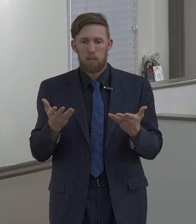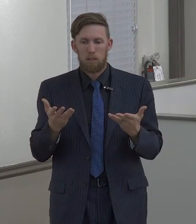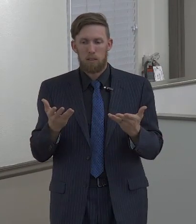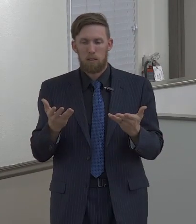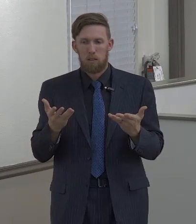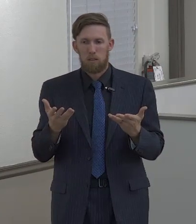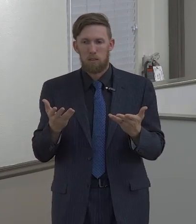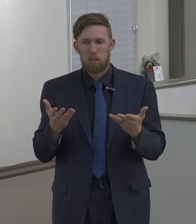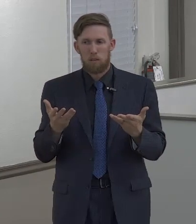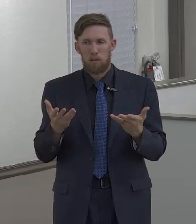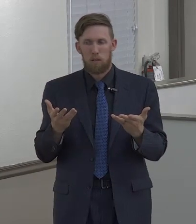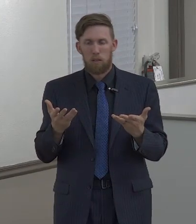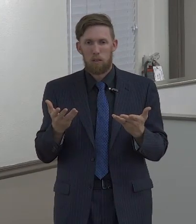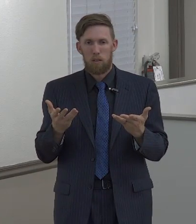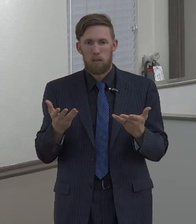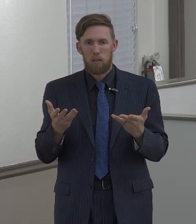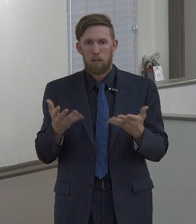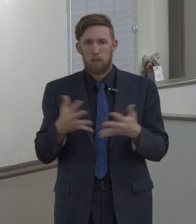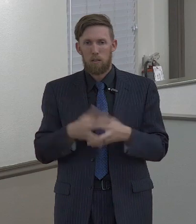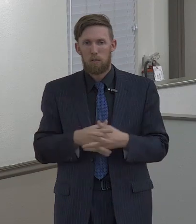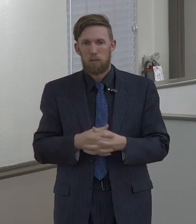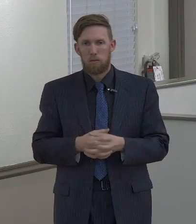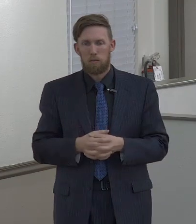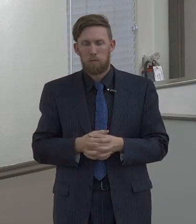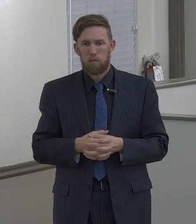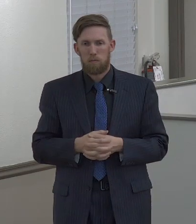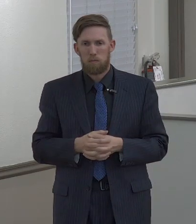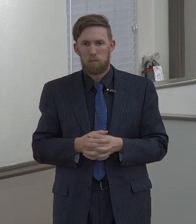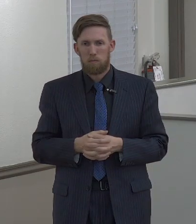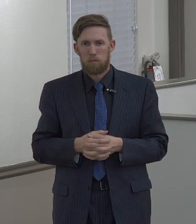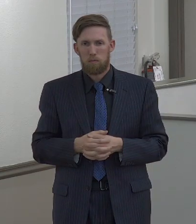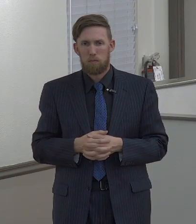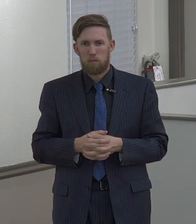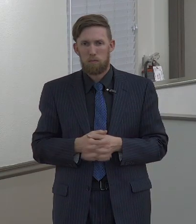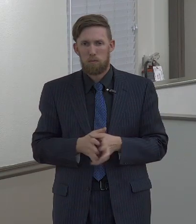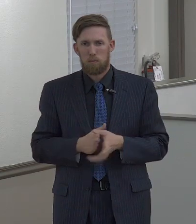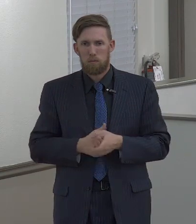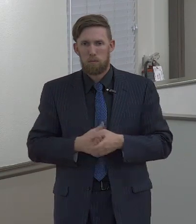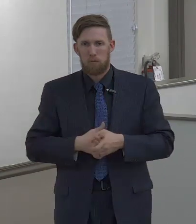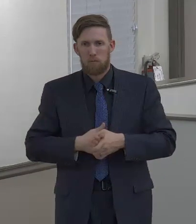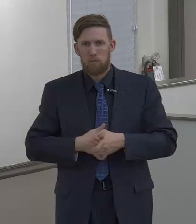what is the result of an unsaved person's